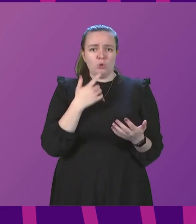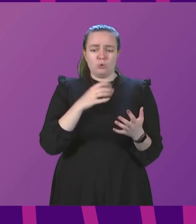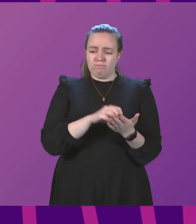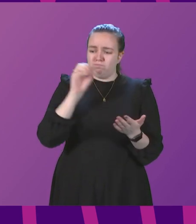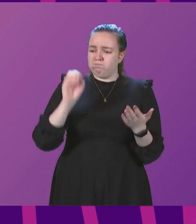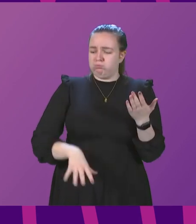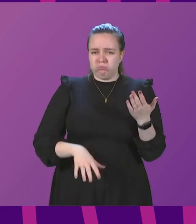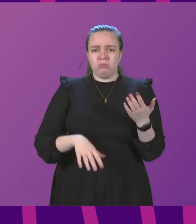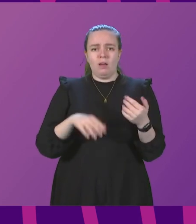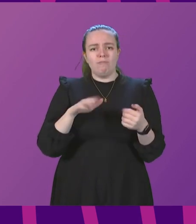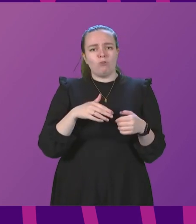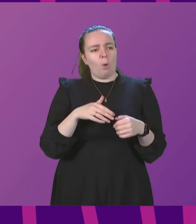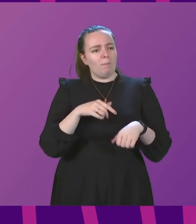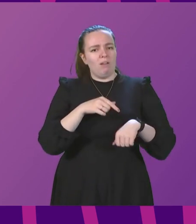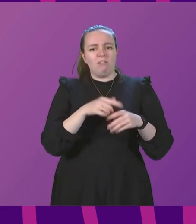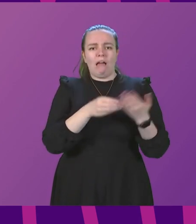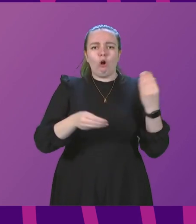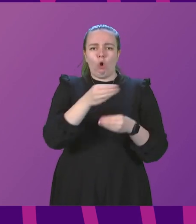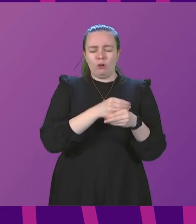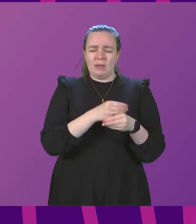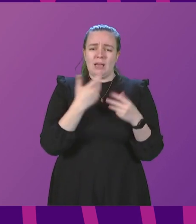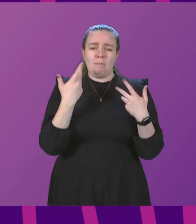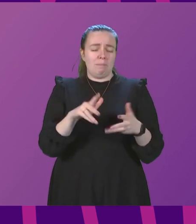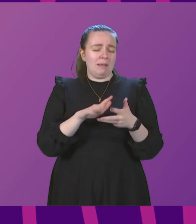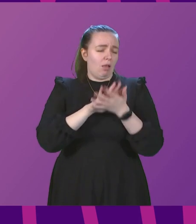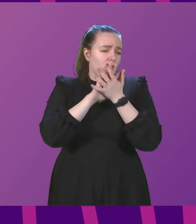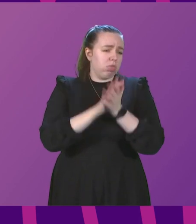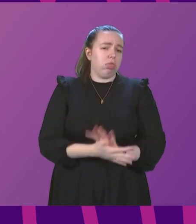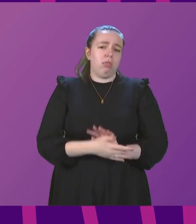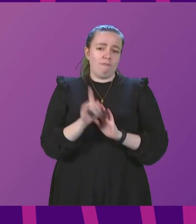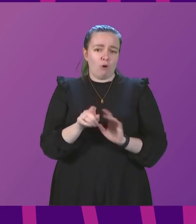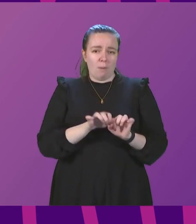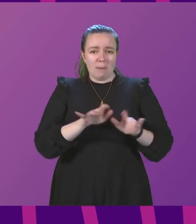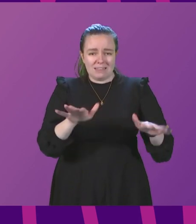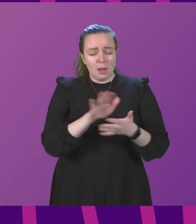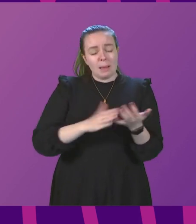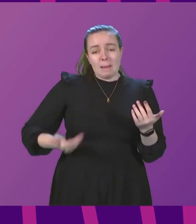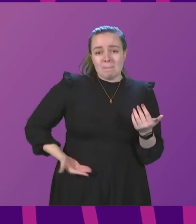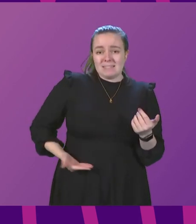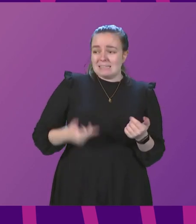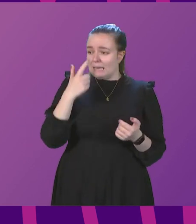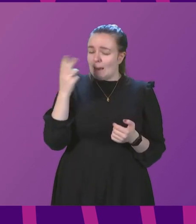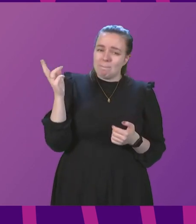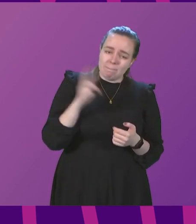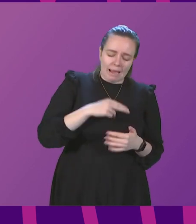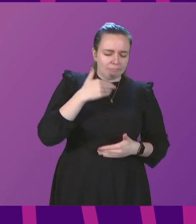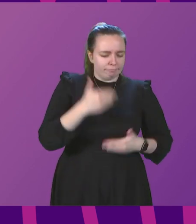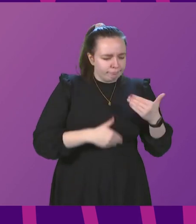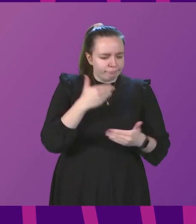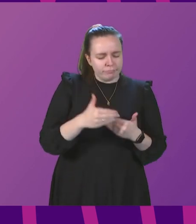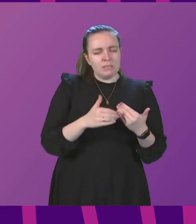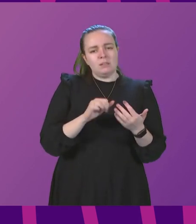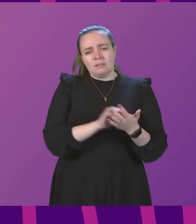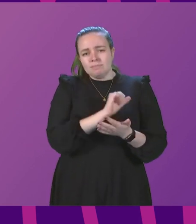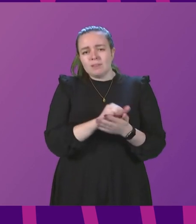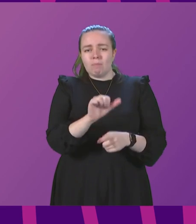from the night-time economy, which has been so devastated by the pandemic, and allow businesses to get back on their feet and properly protect the tens